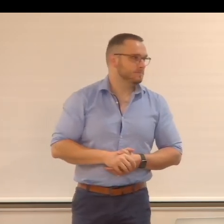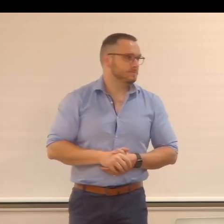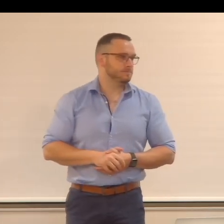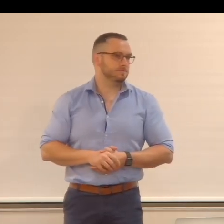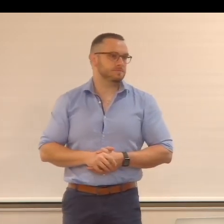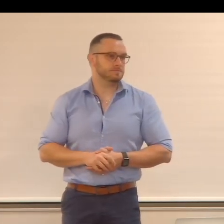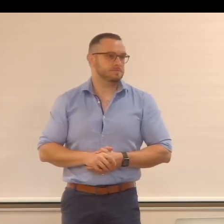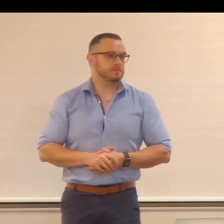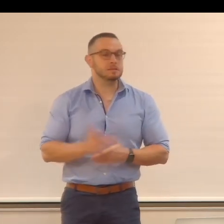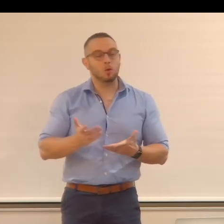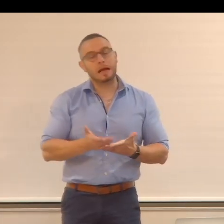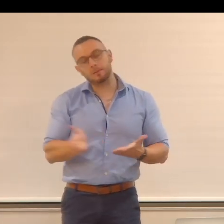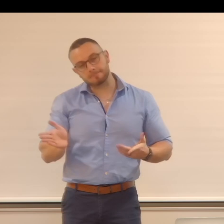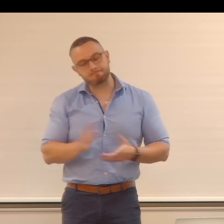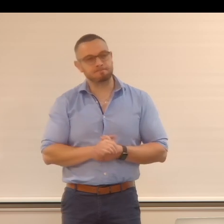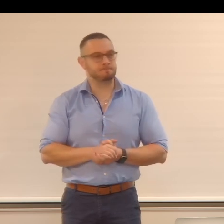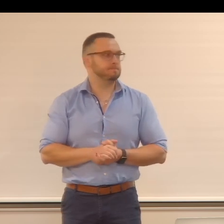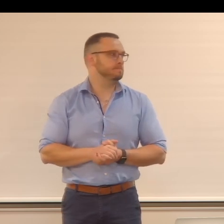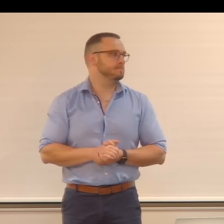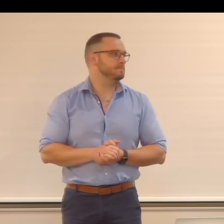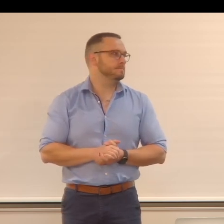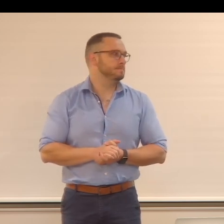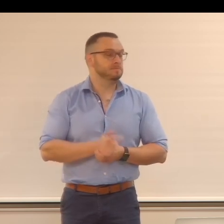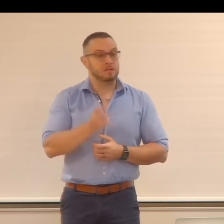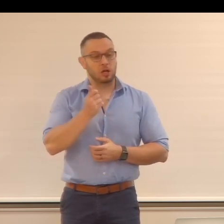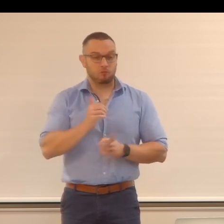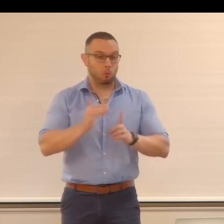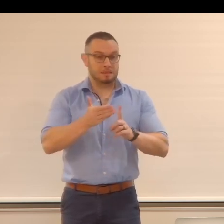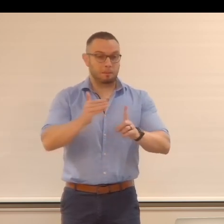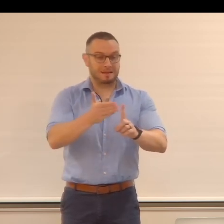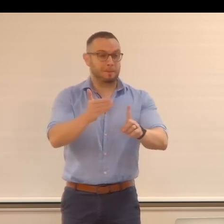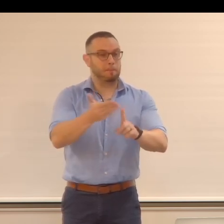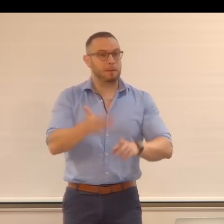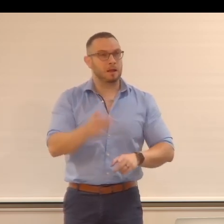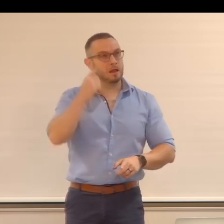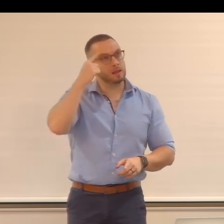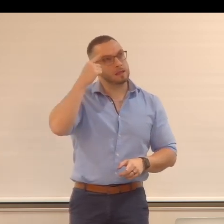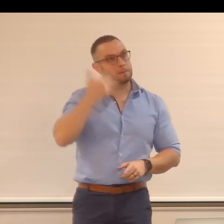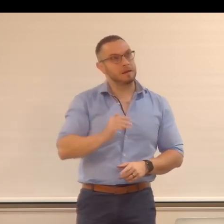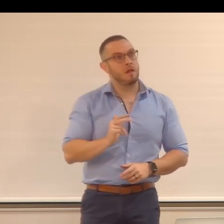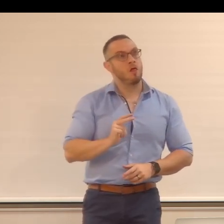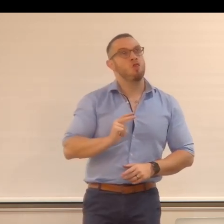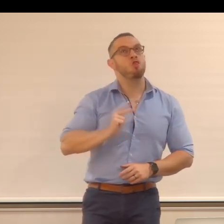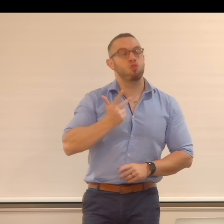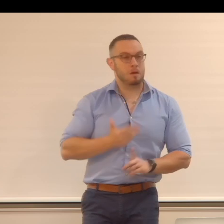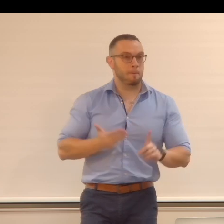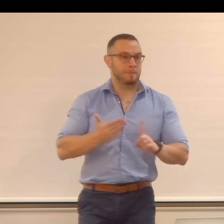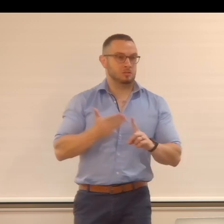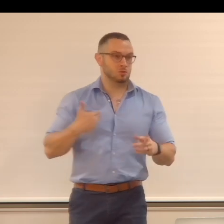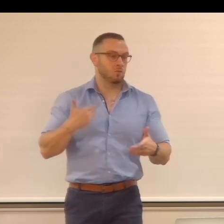So anyhow, a few missions later, I think there have been three missions so far,